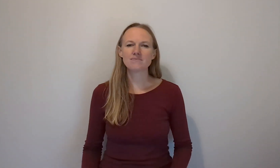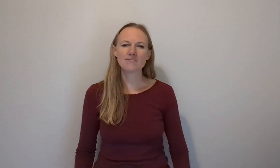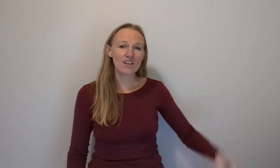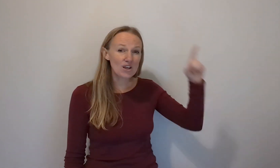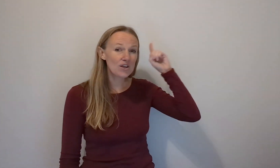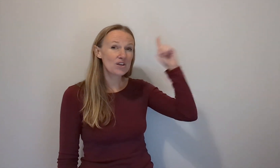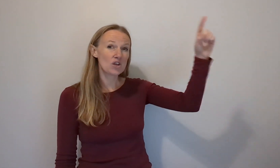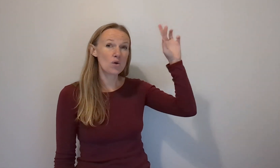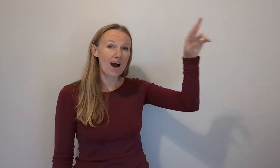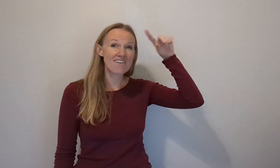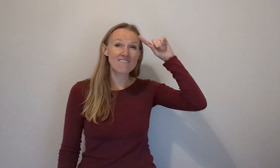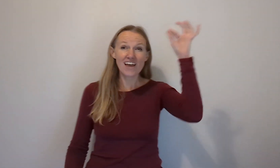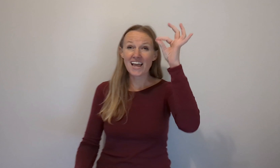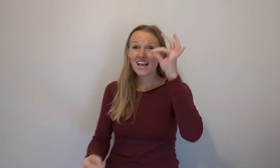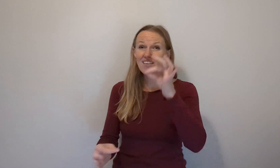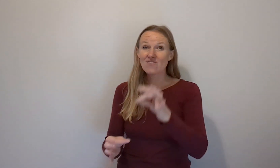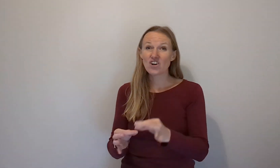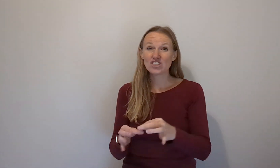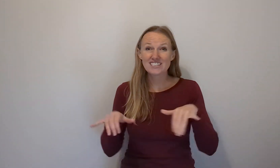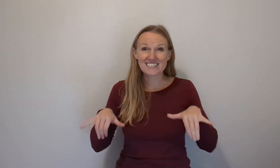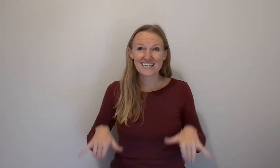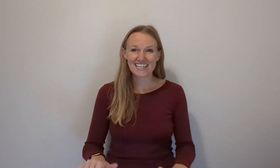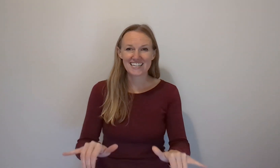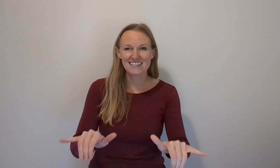You are faithful still